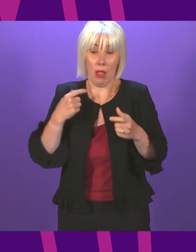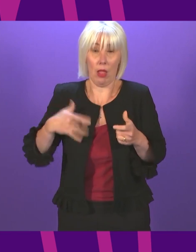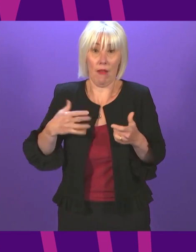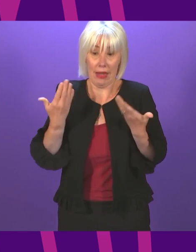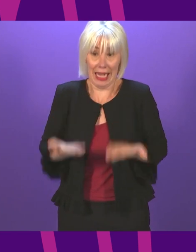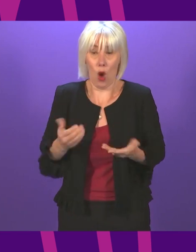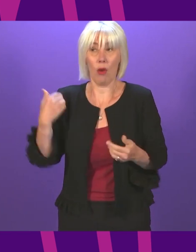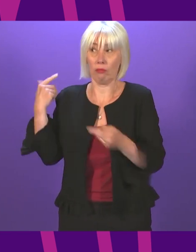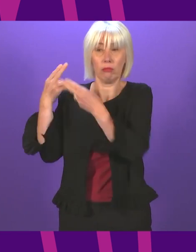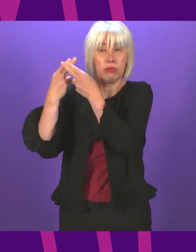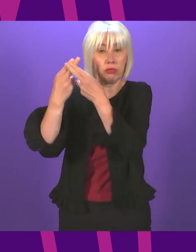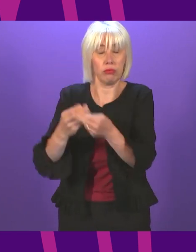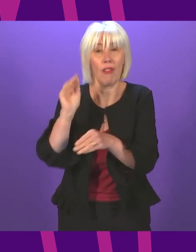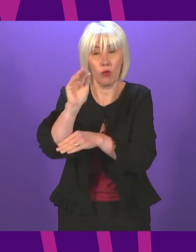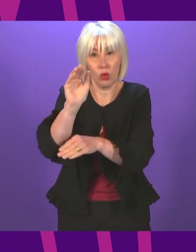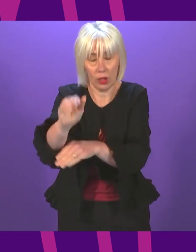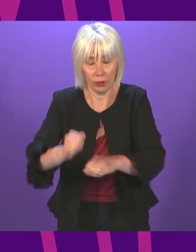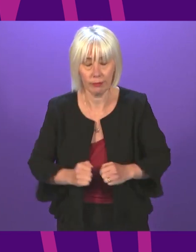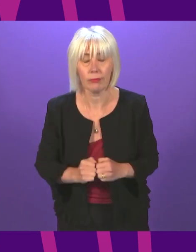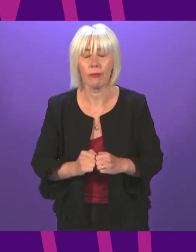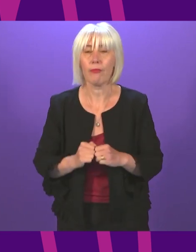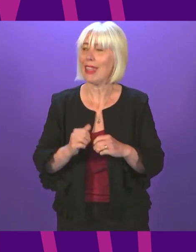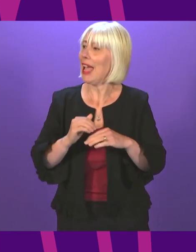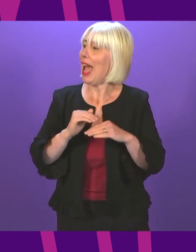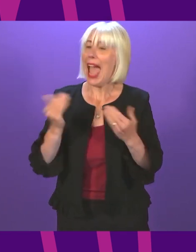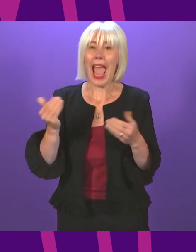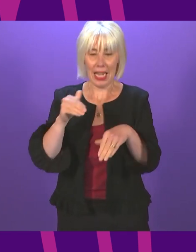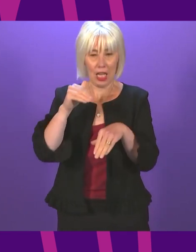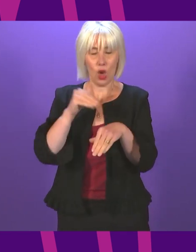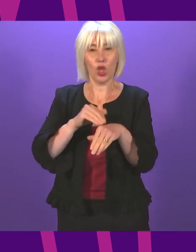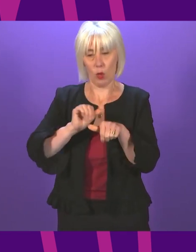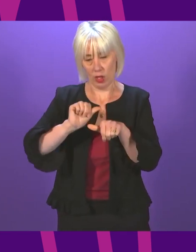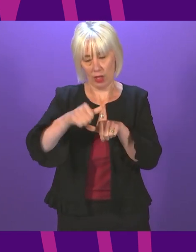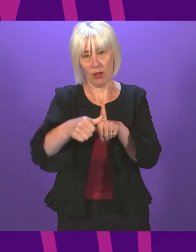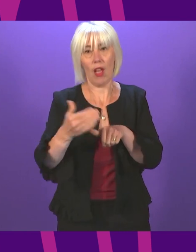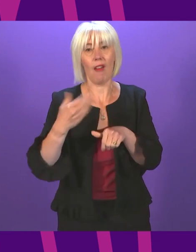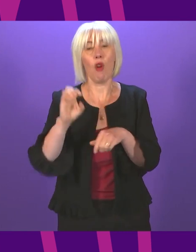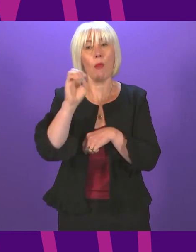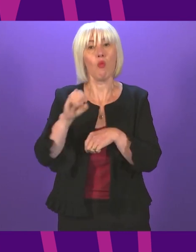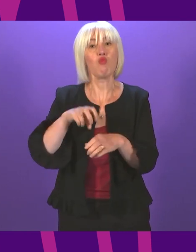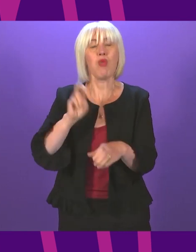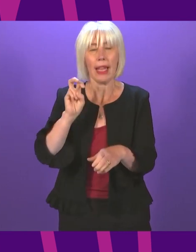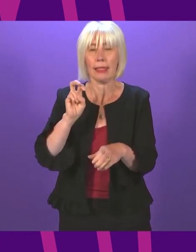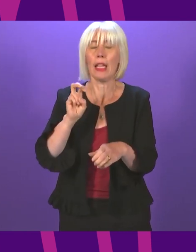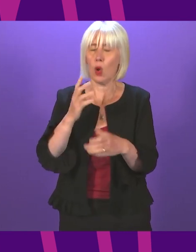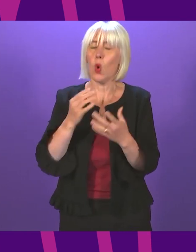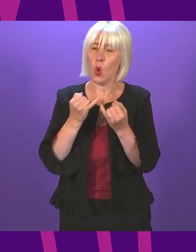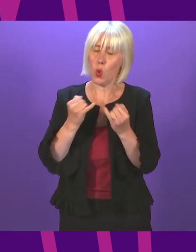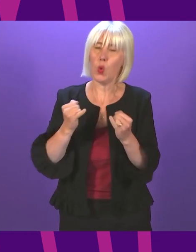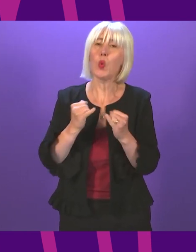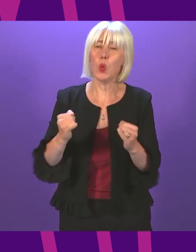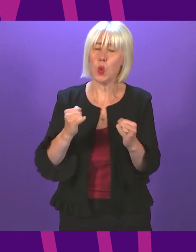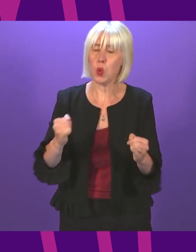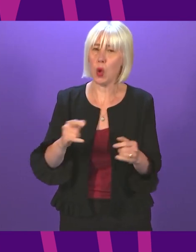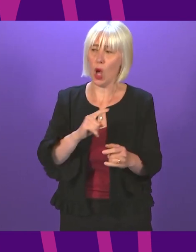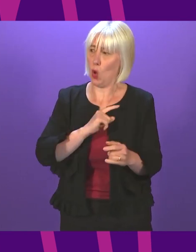unfortunately, address and mitigate the consequences of Brexit, which are becoming more serious by the week, as labour